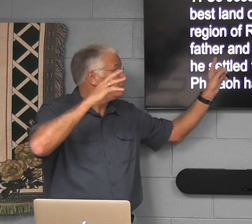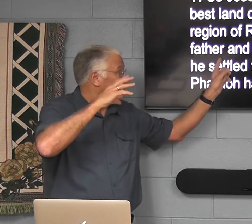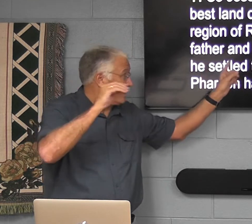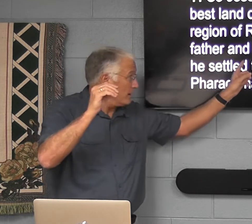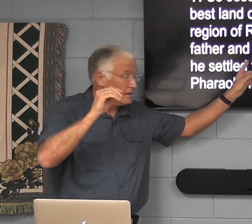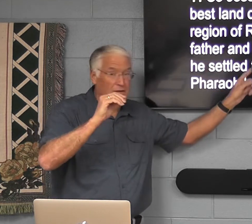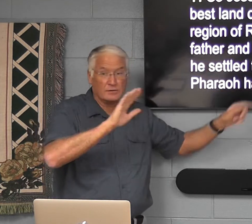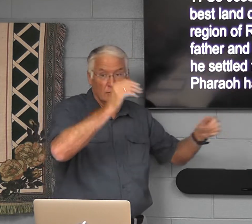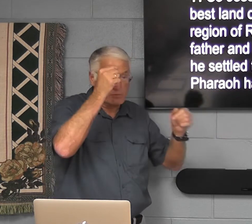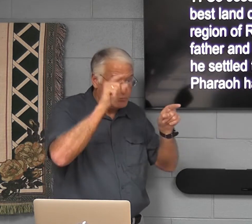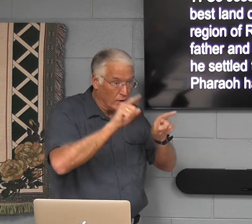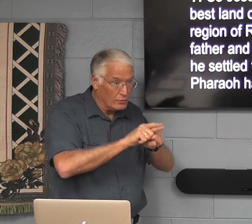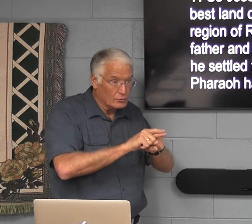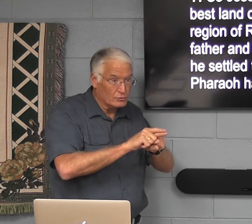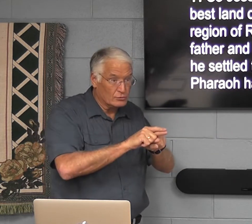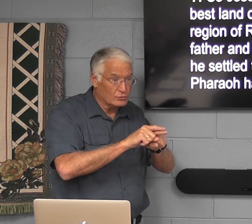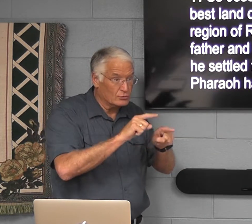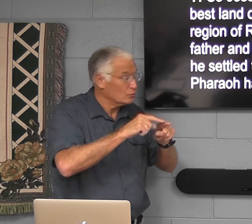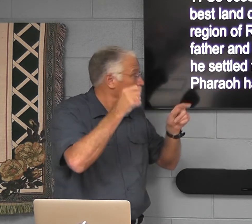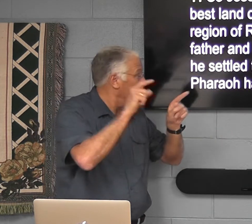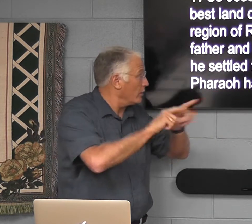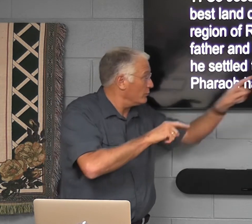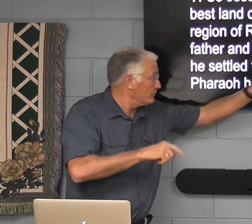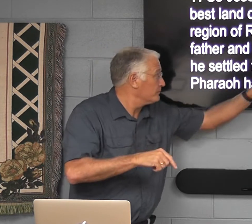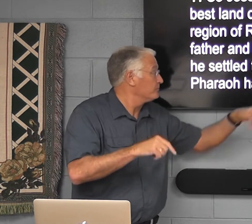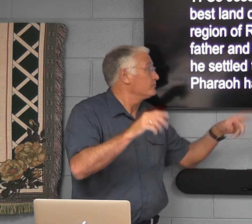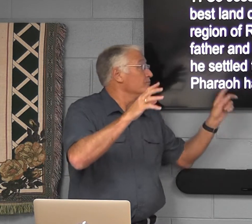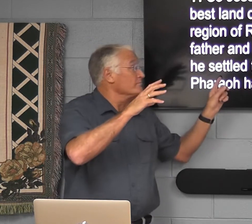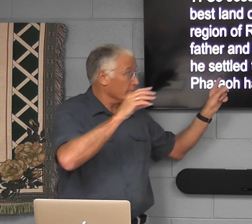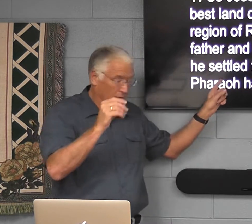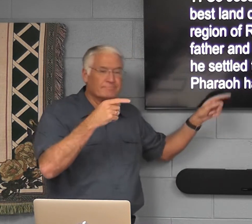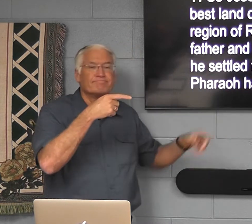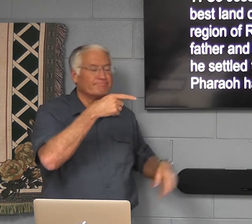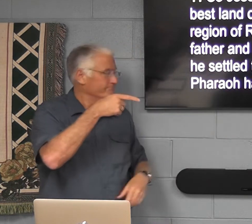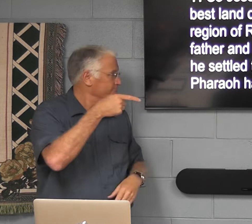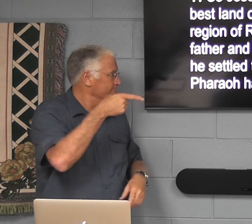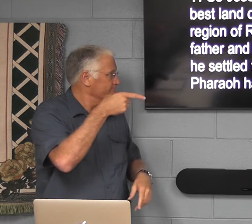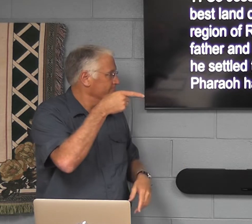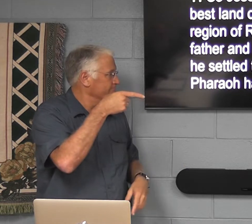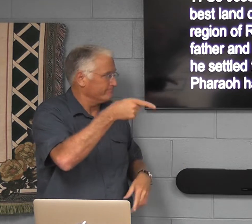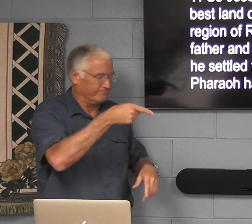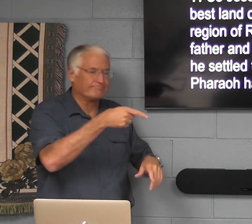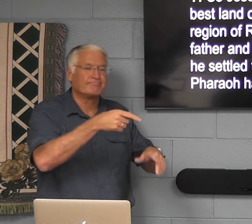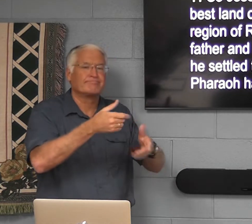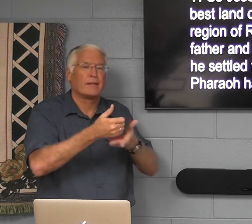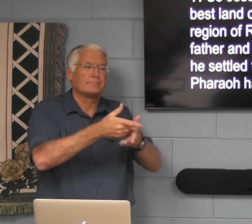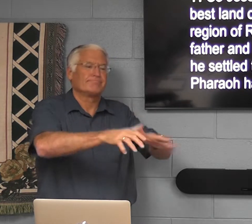To his father and his brothers, and he settled in there.